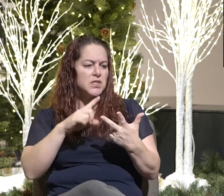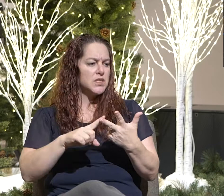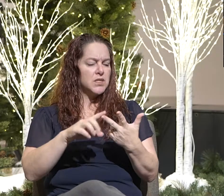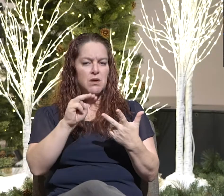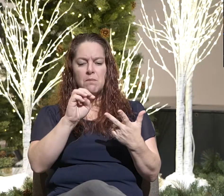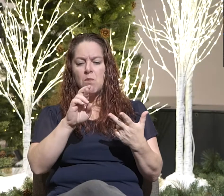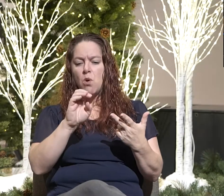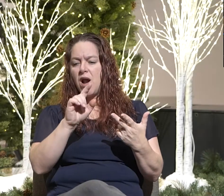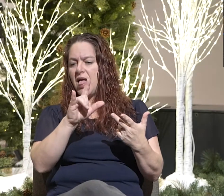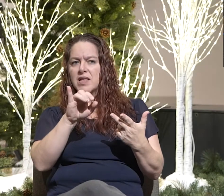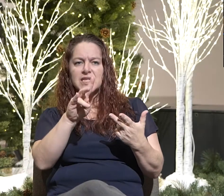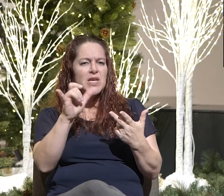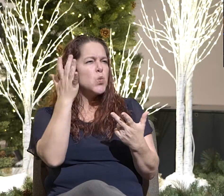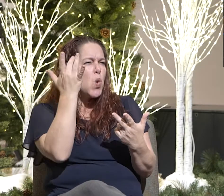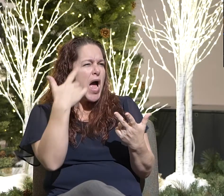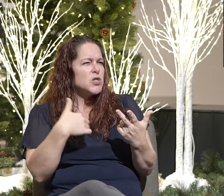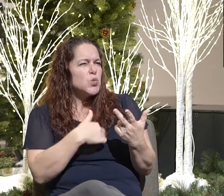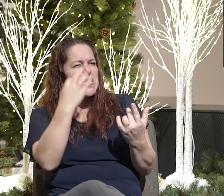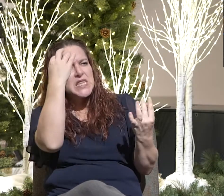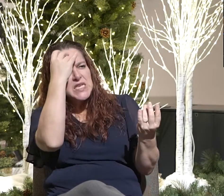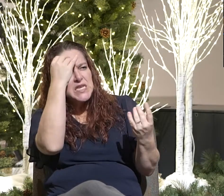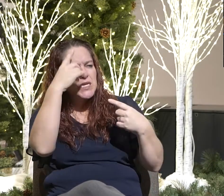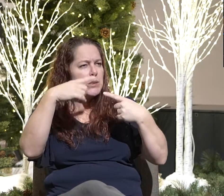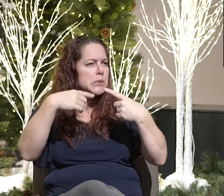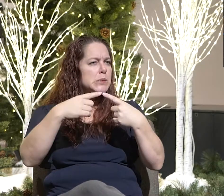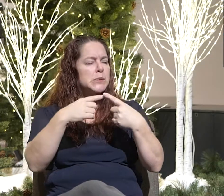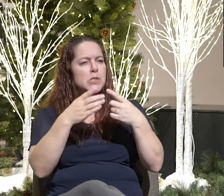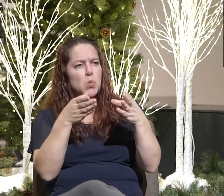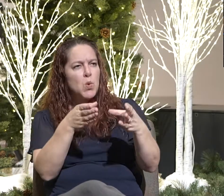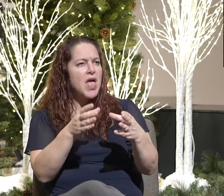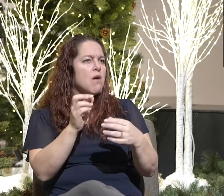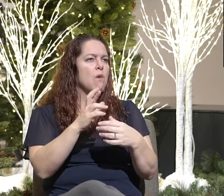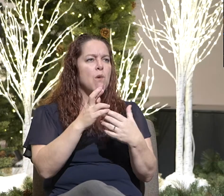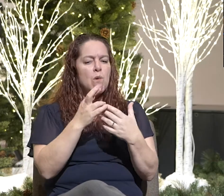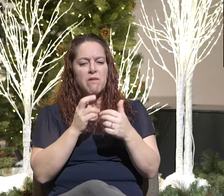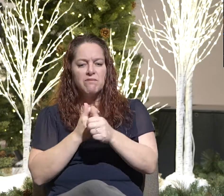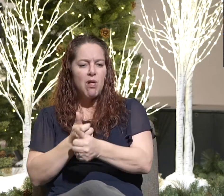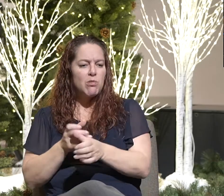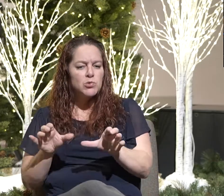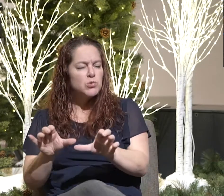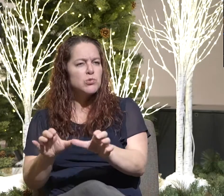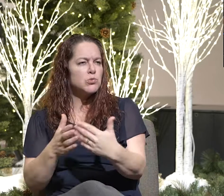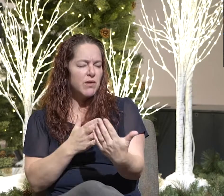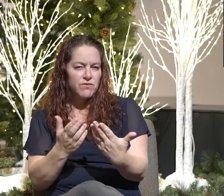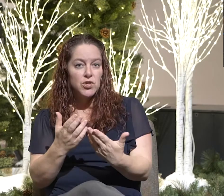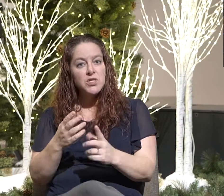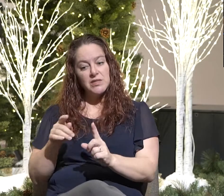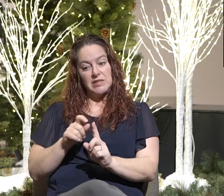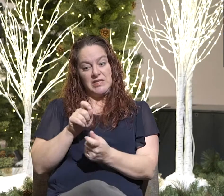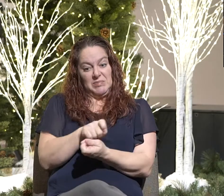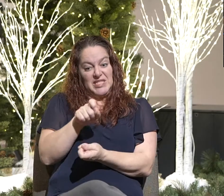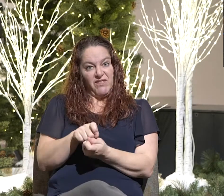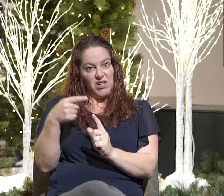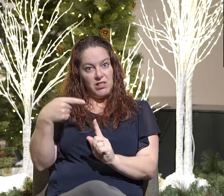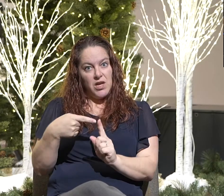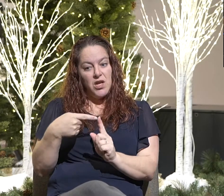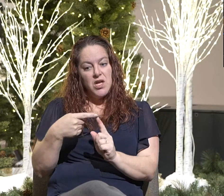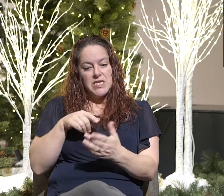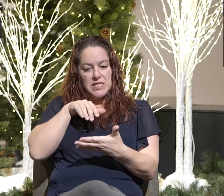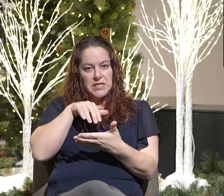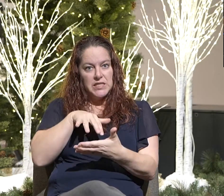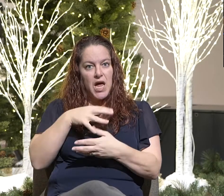why we think or believe the way we do. And specifically, the study of these world religions,